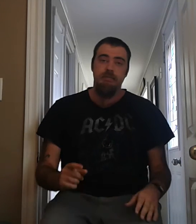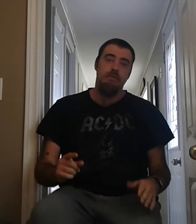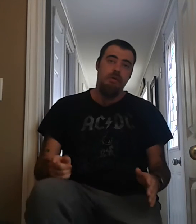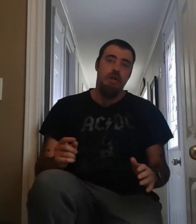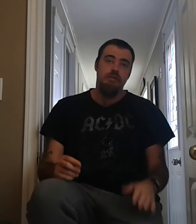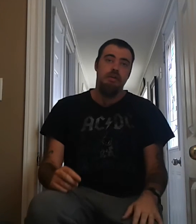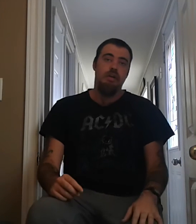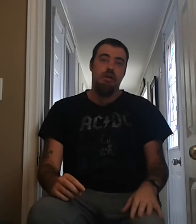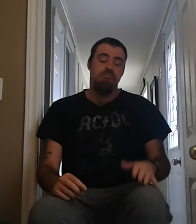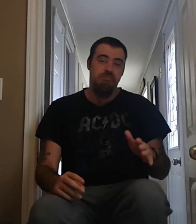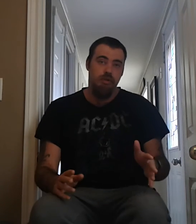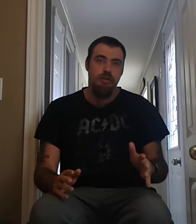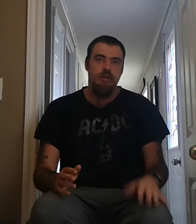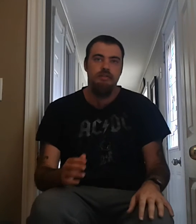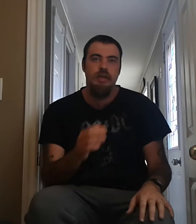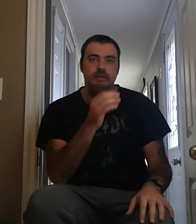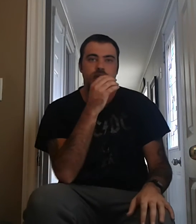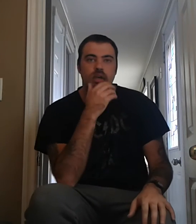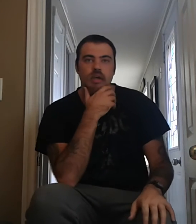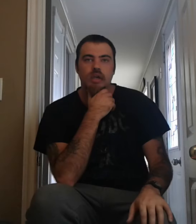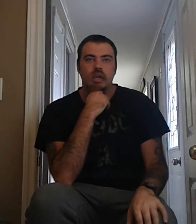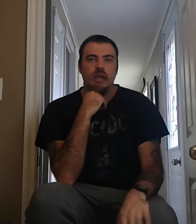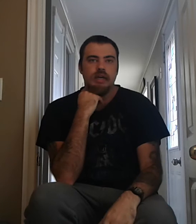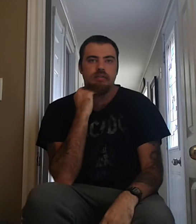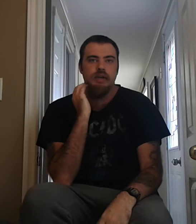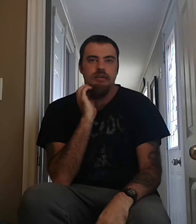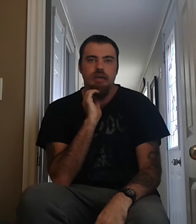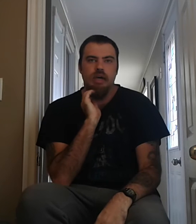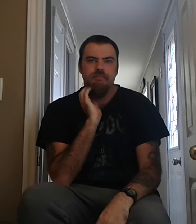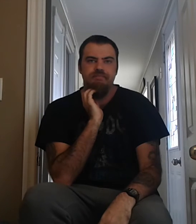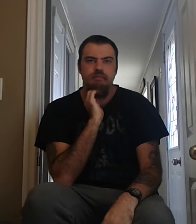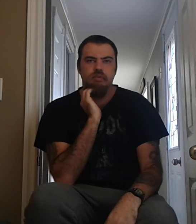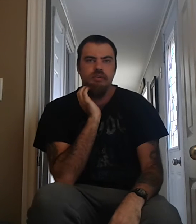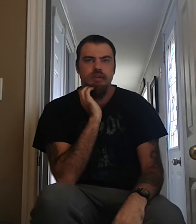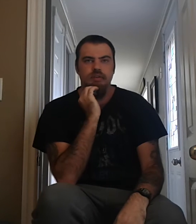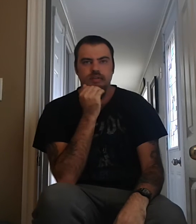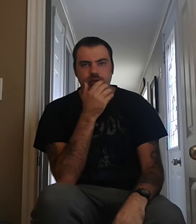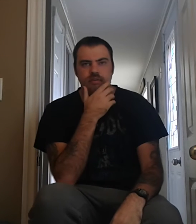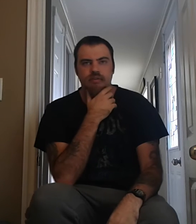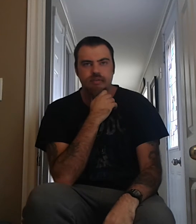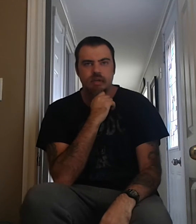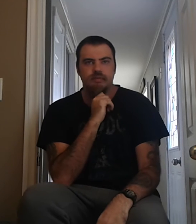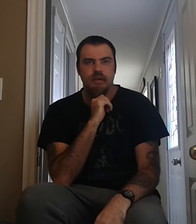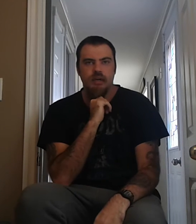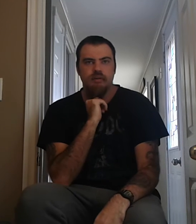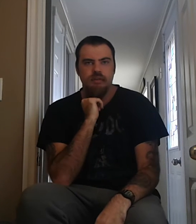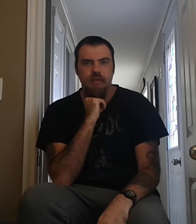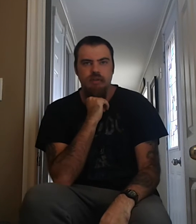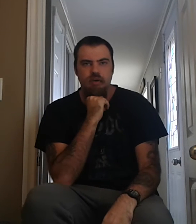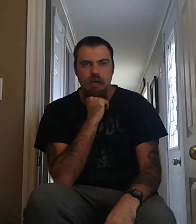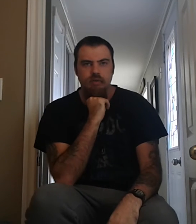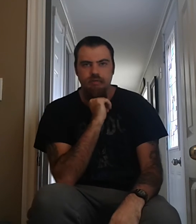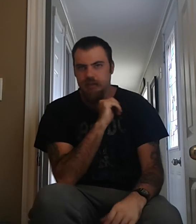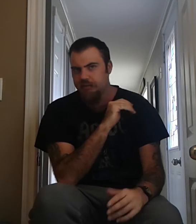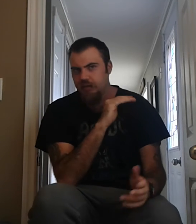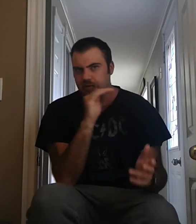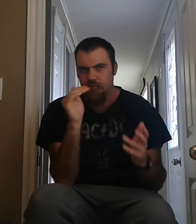maybe one, you know, one of these days. Anyways, um, like I said, this is their self-titled debut album. Like I said, it's a